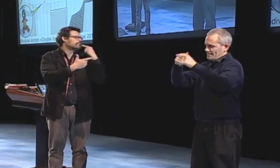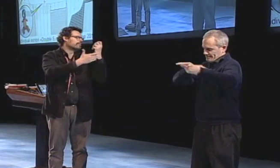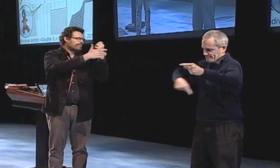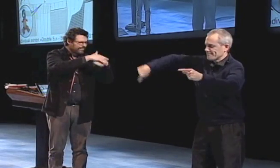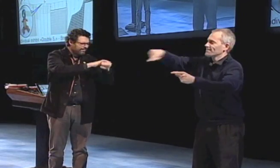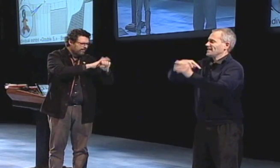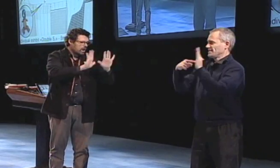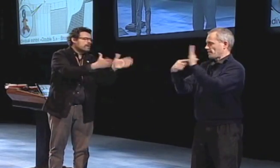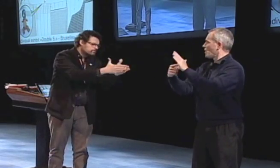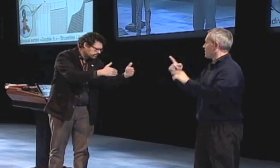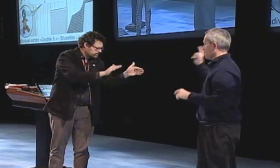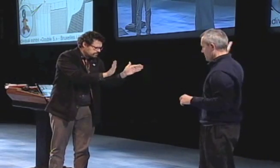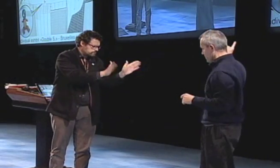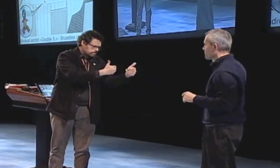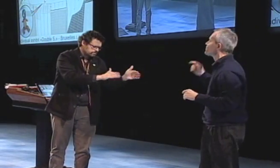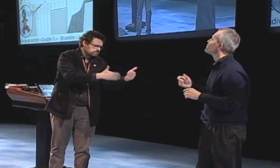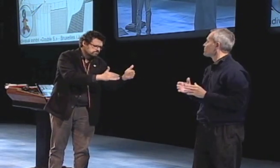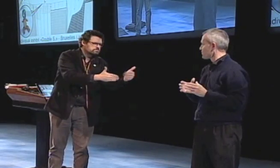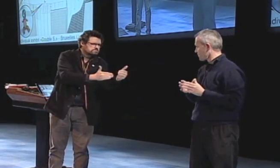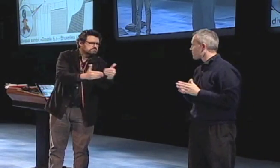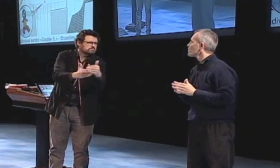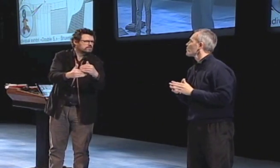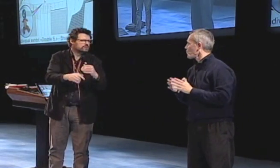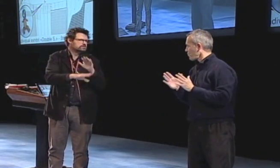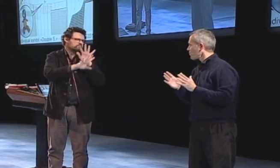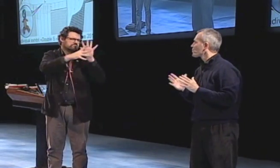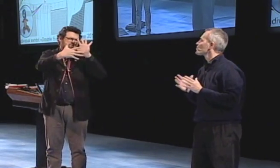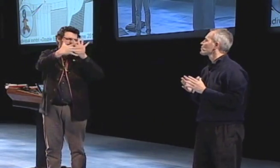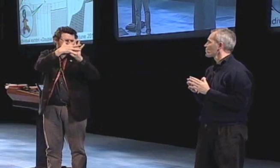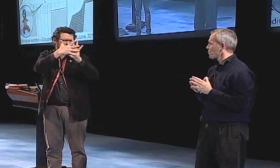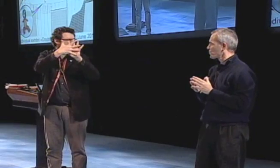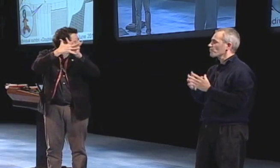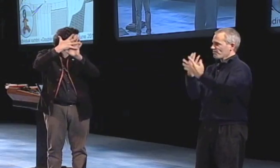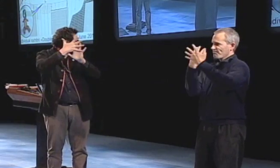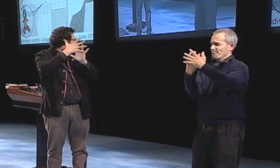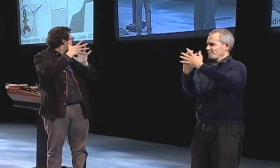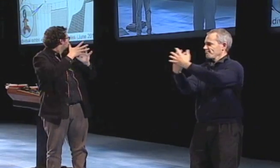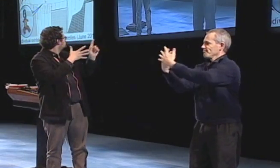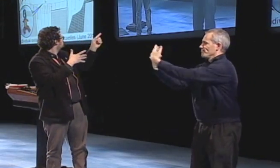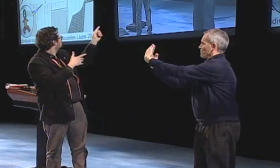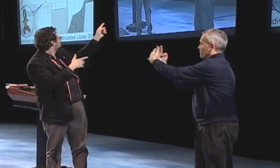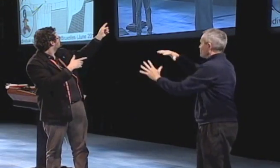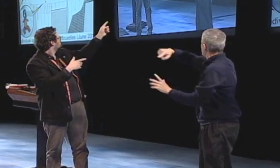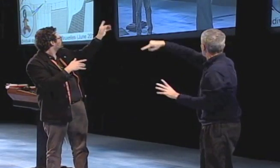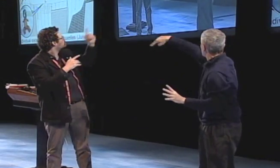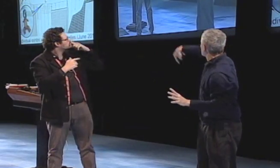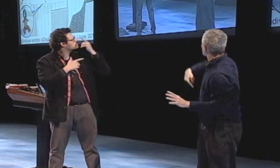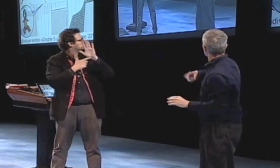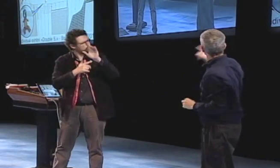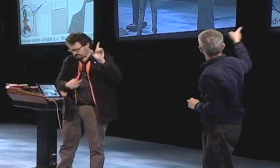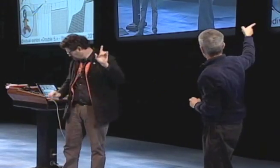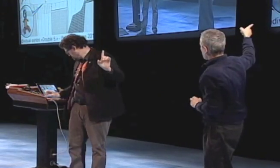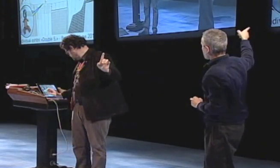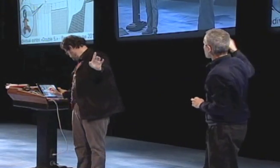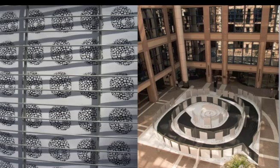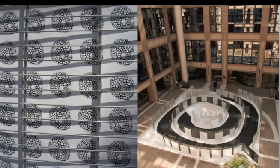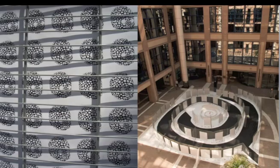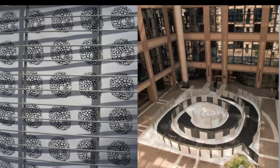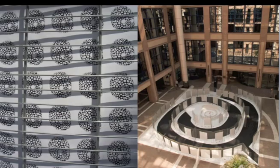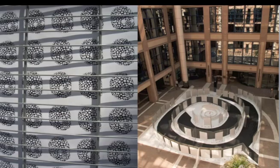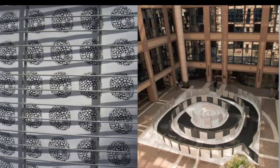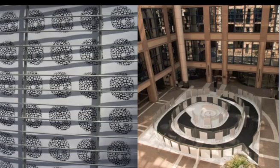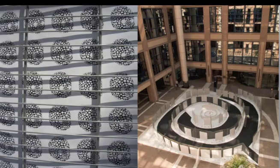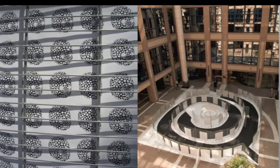and the struggles that we have felt throughout time as deaf people you can see the metal structures